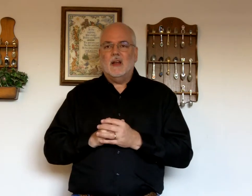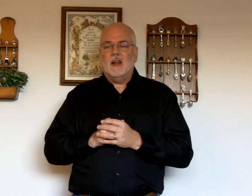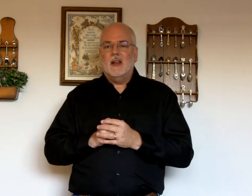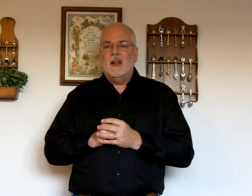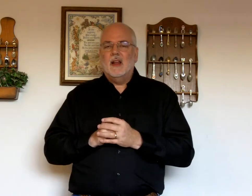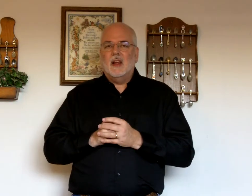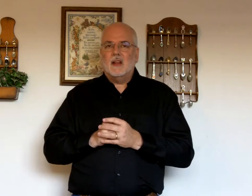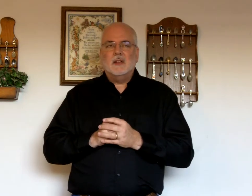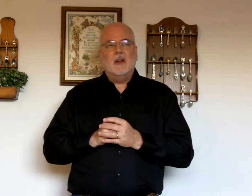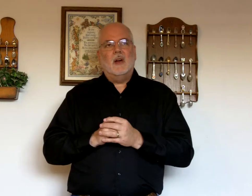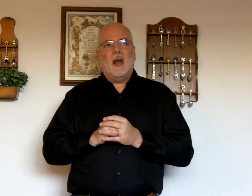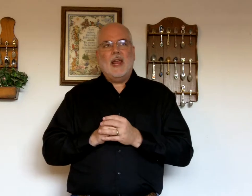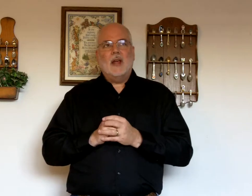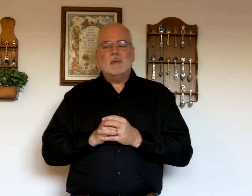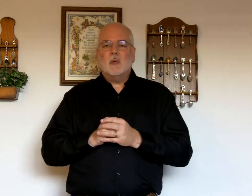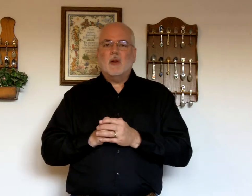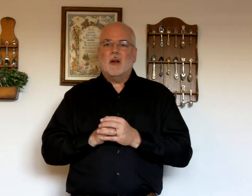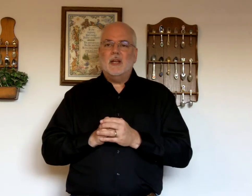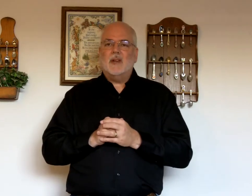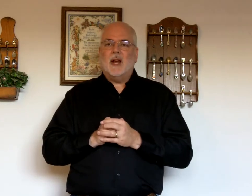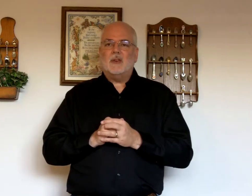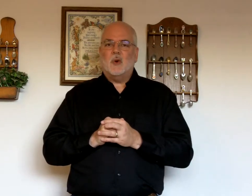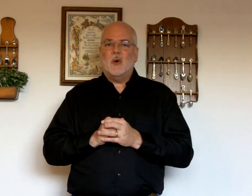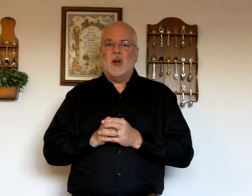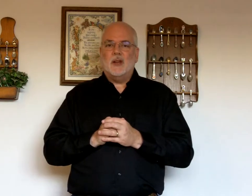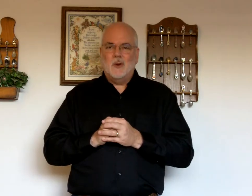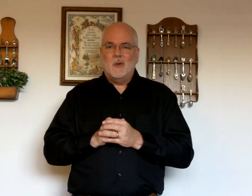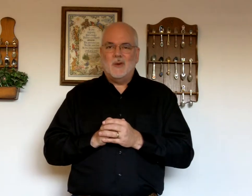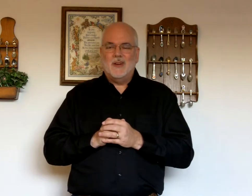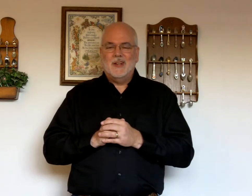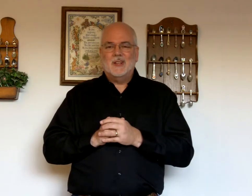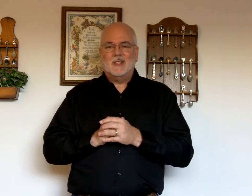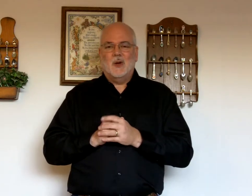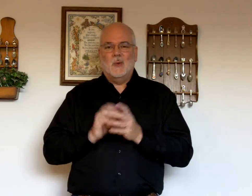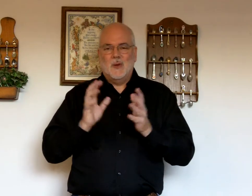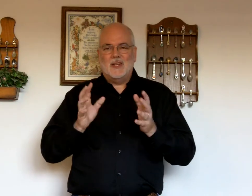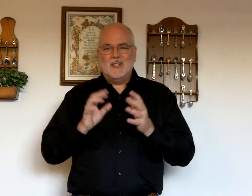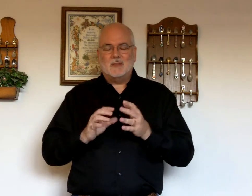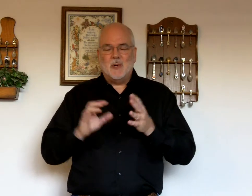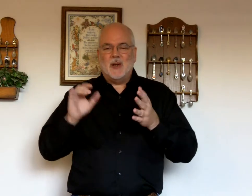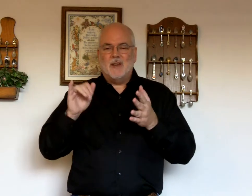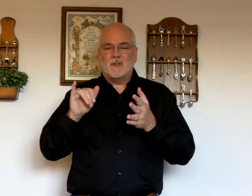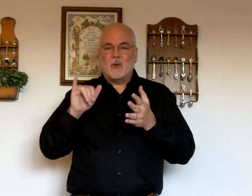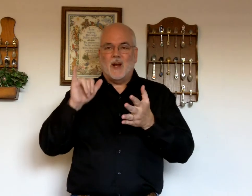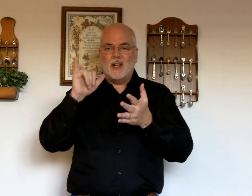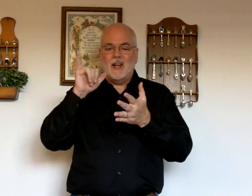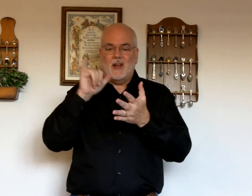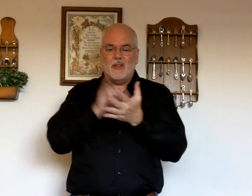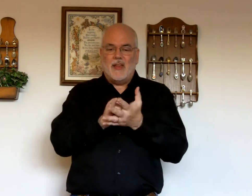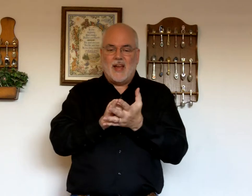And, you know, I can't remember whether I leave it out or I don't. So we'll just put it in for right now. That.